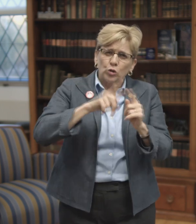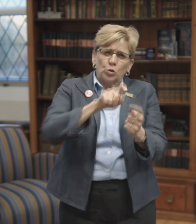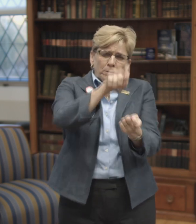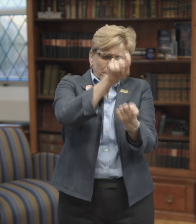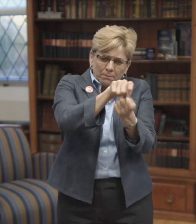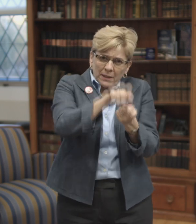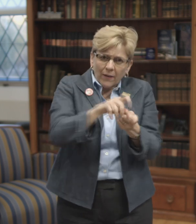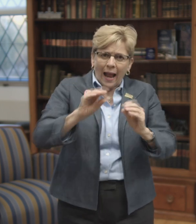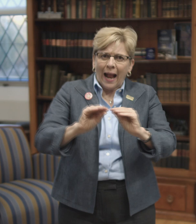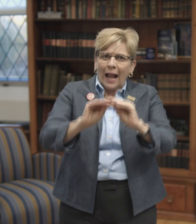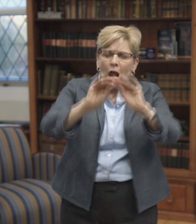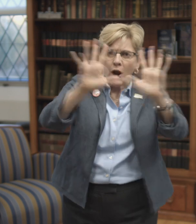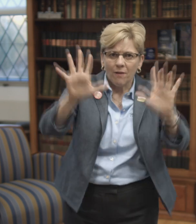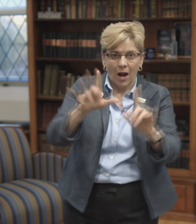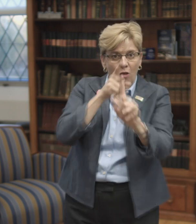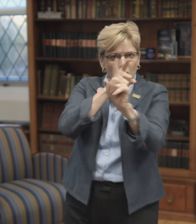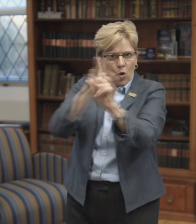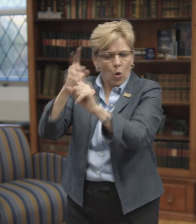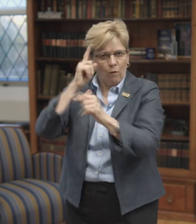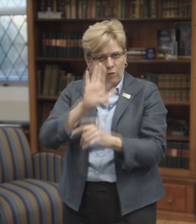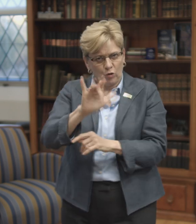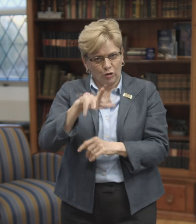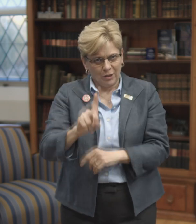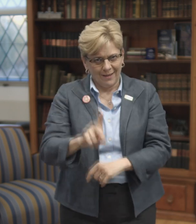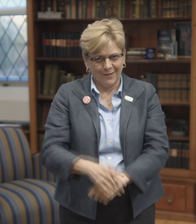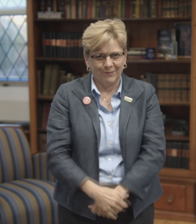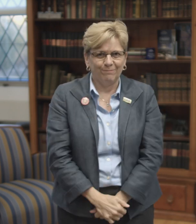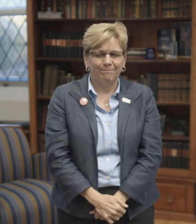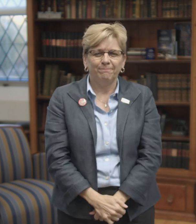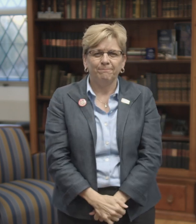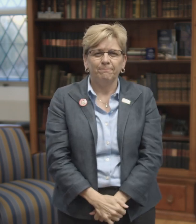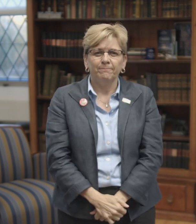The purpose is to specify and clearly outline those goals for your child.